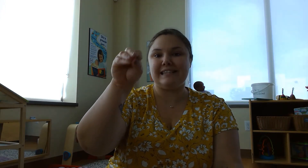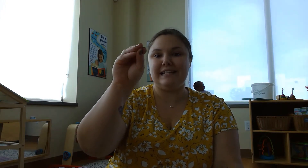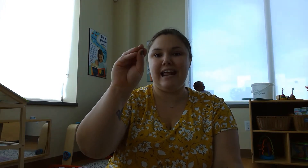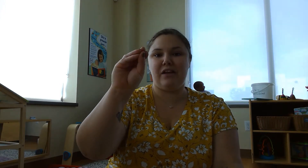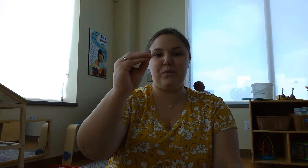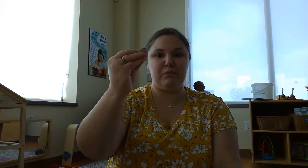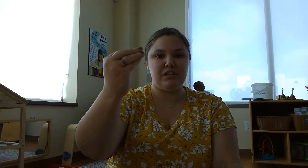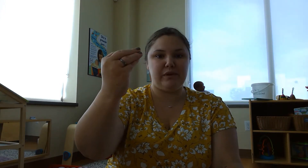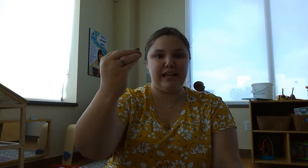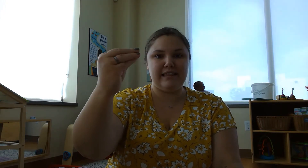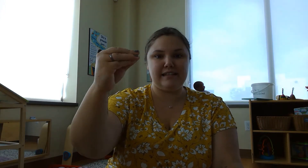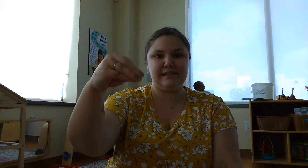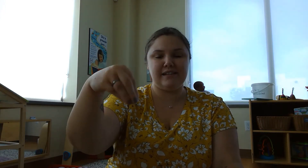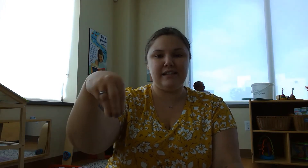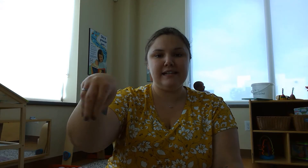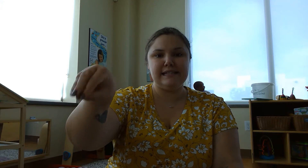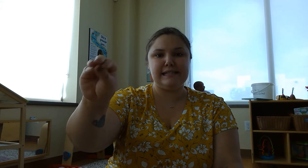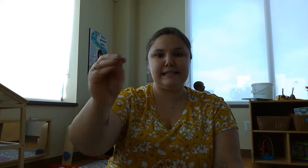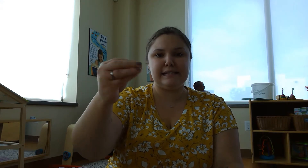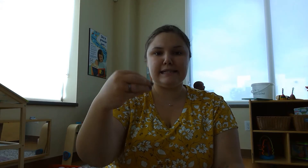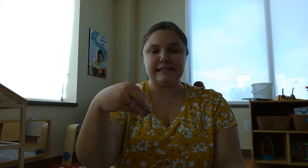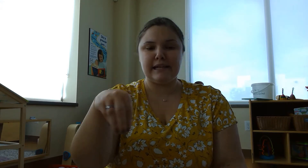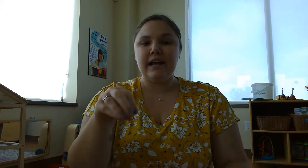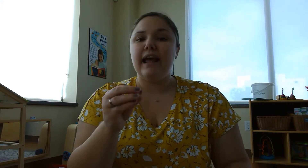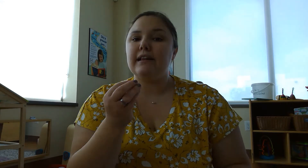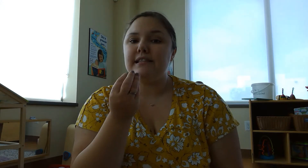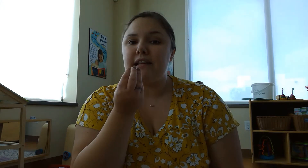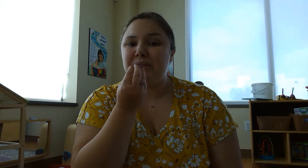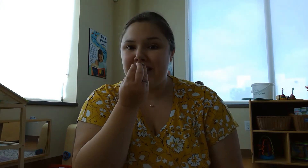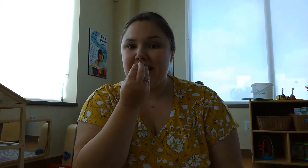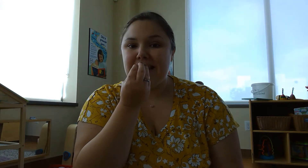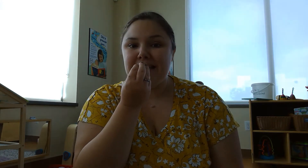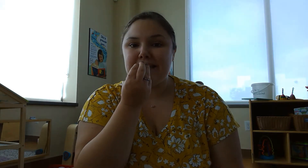snake when we do it like this. And this is how we say eat.